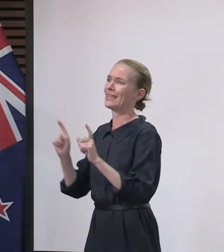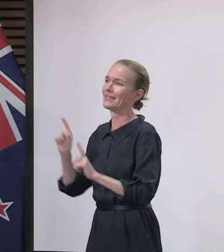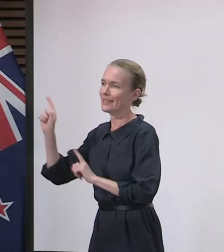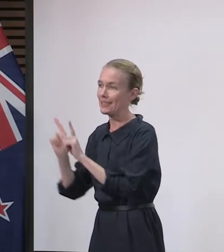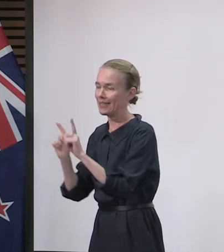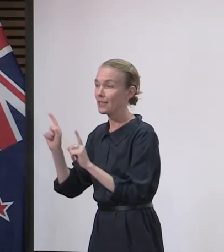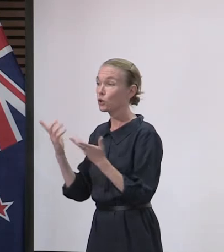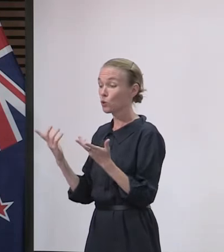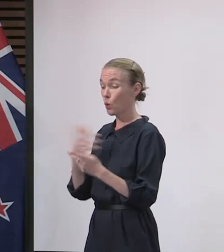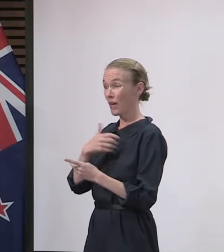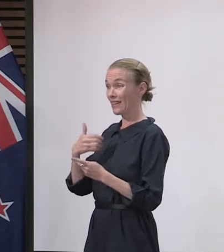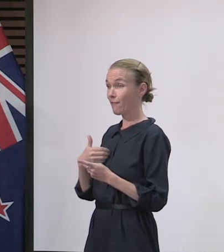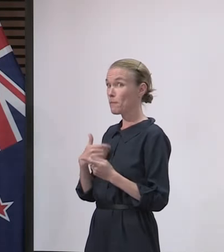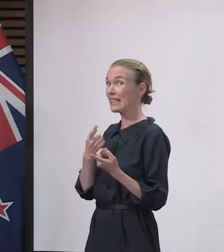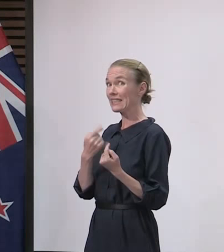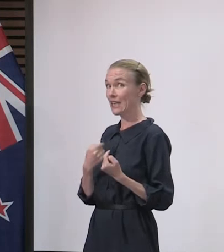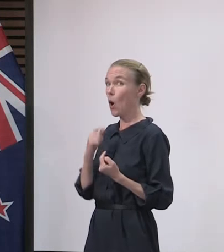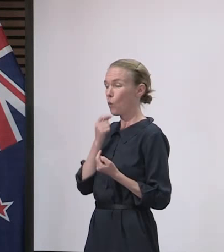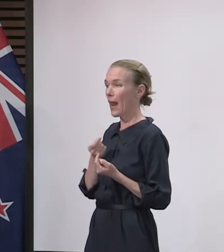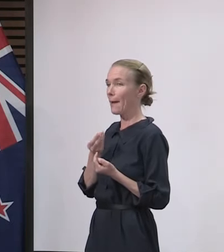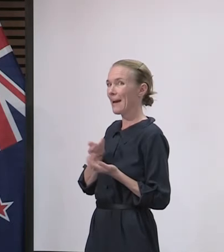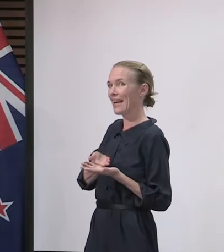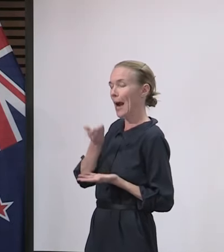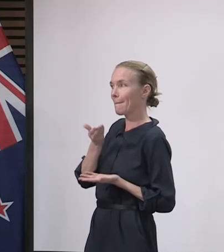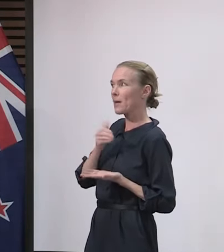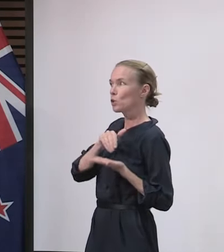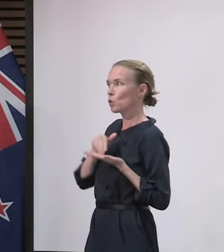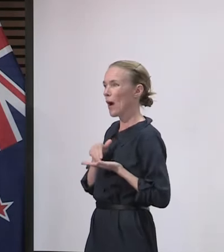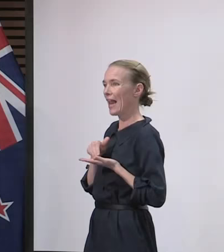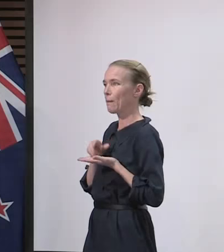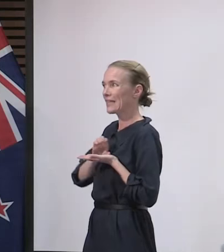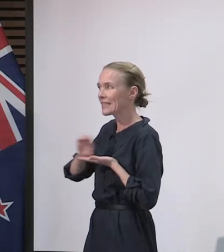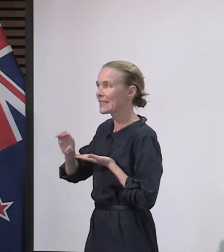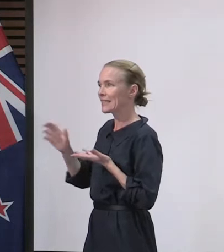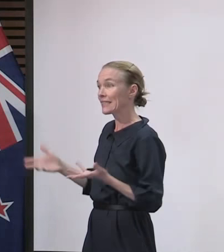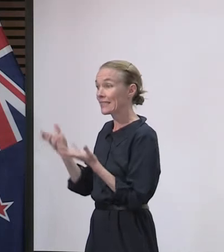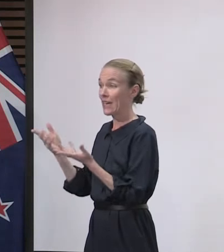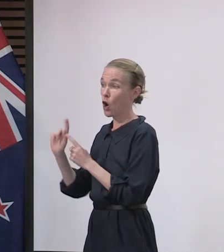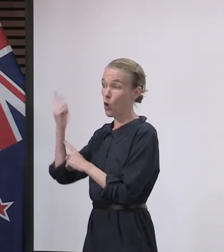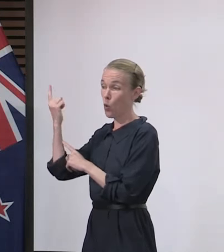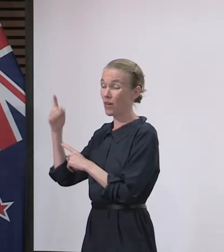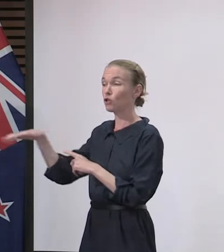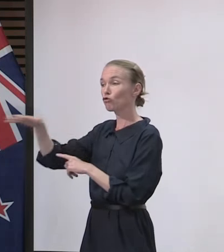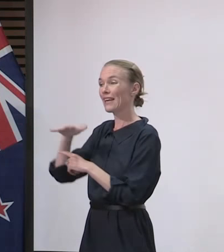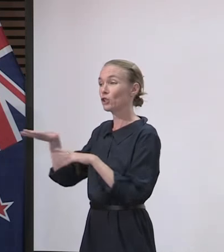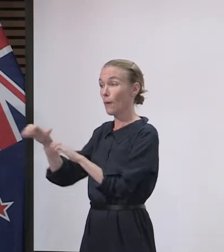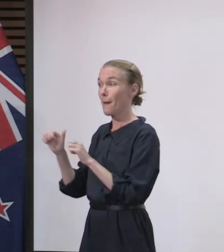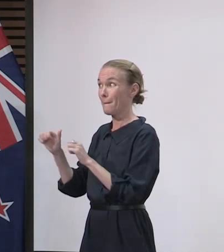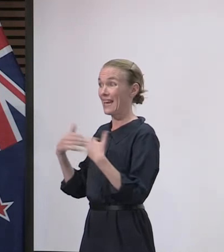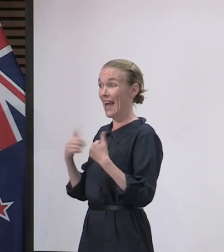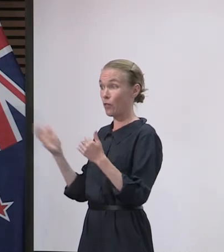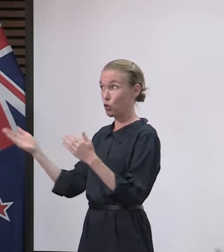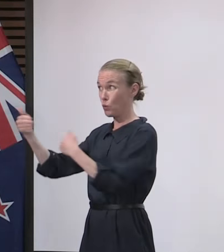funding that the government has signal will be there to do that. So, we're working very closely with Auckland Regional Public Health and the other public health units about